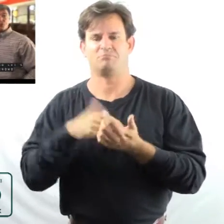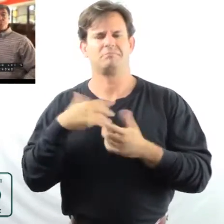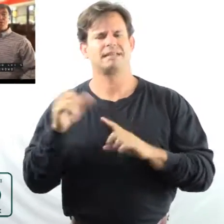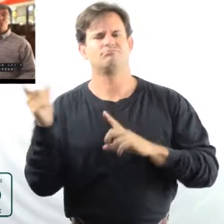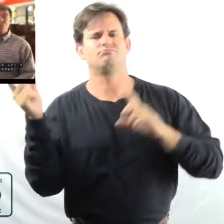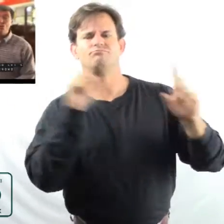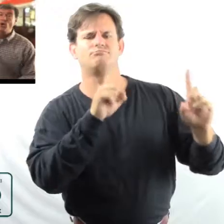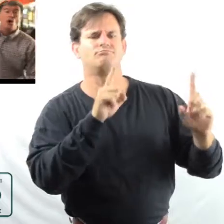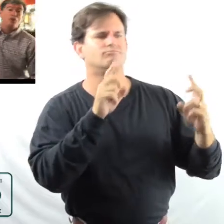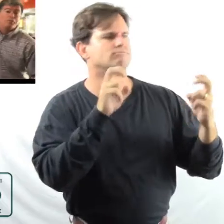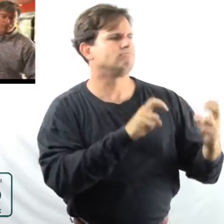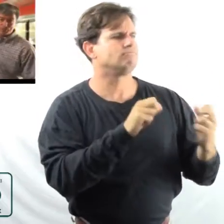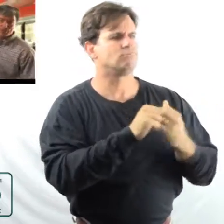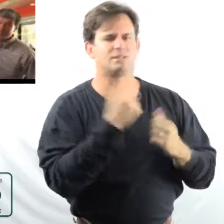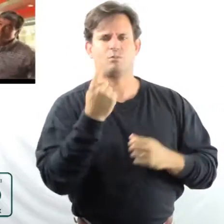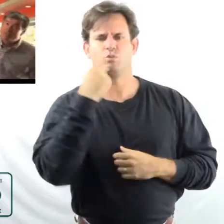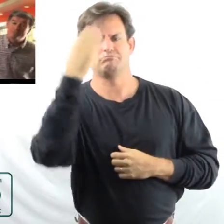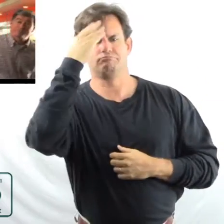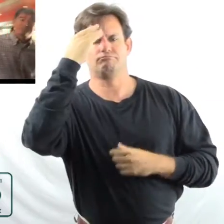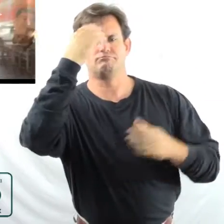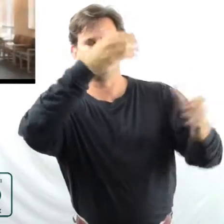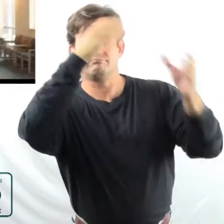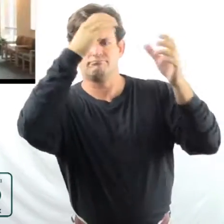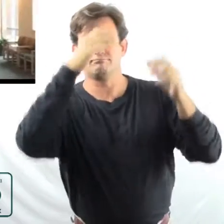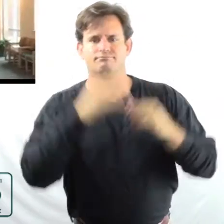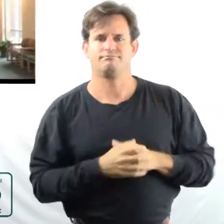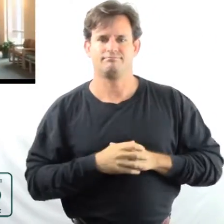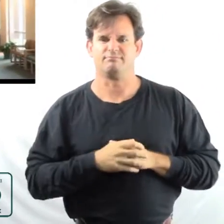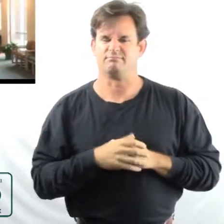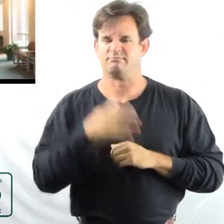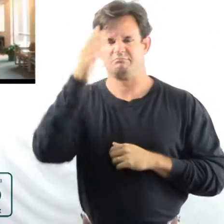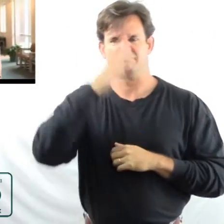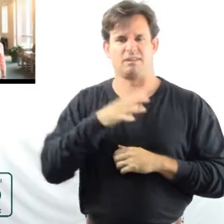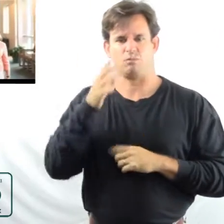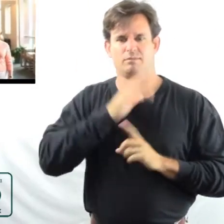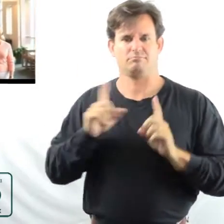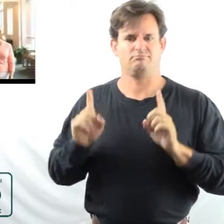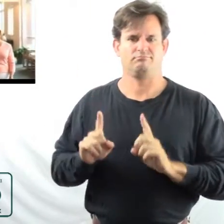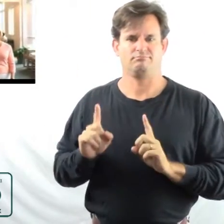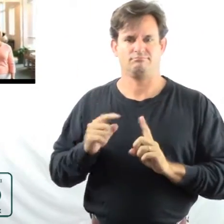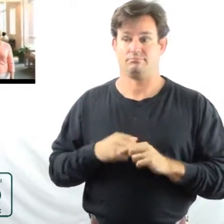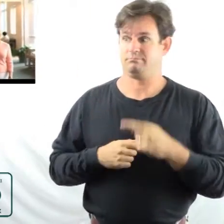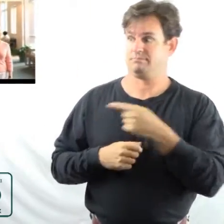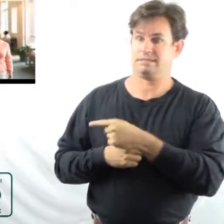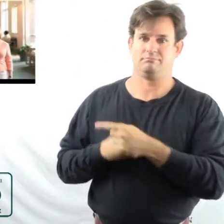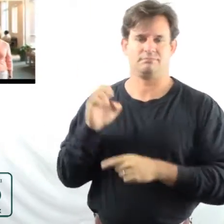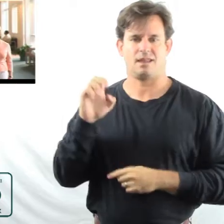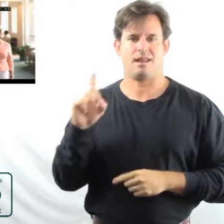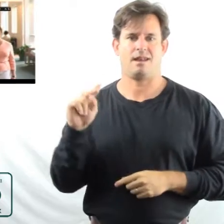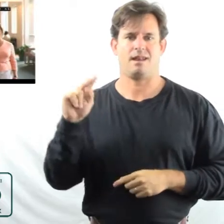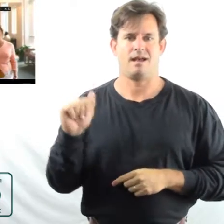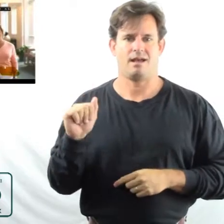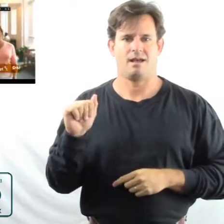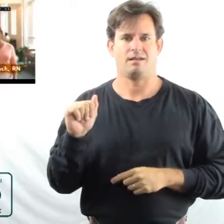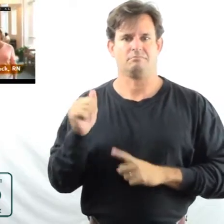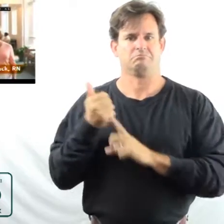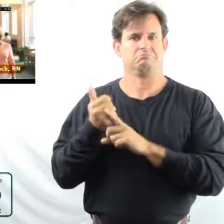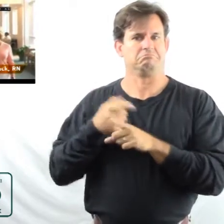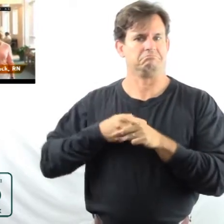somebody who knows all about this stuff. Wonderful. This is Edna. throughout her career as nurse and